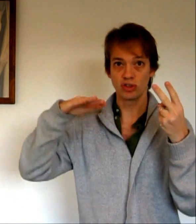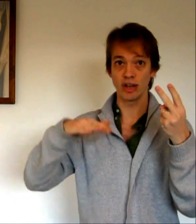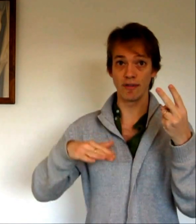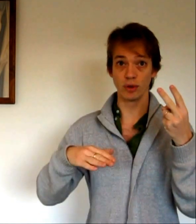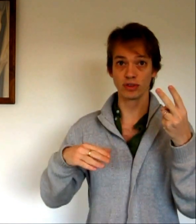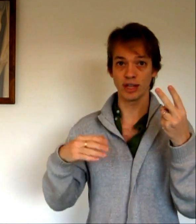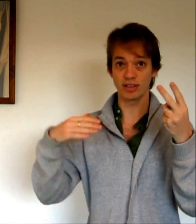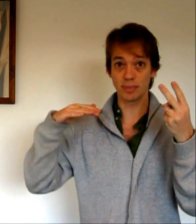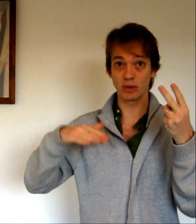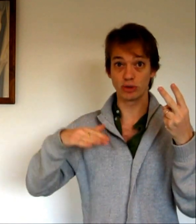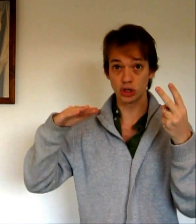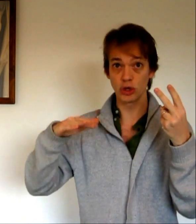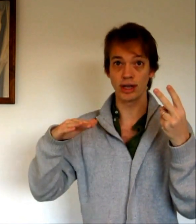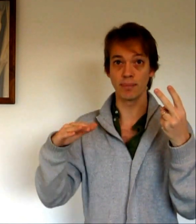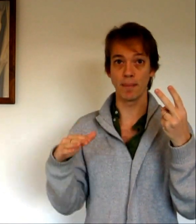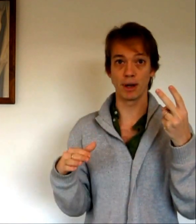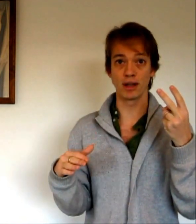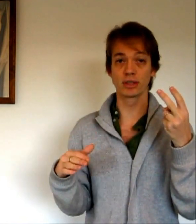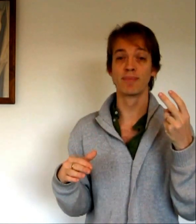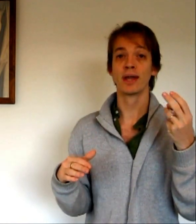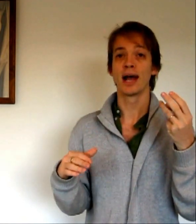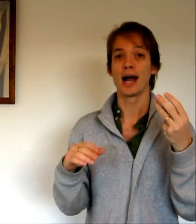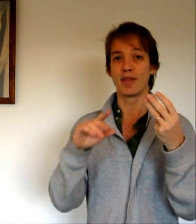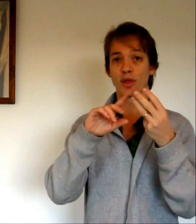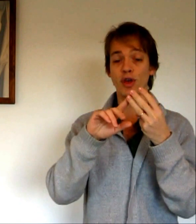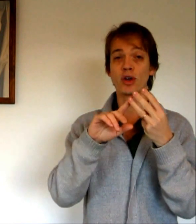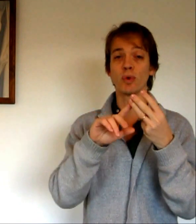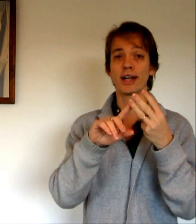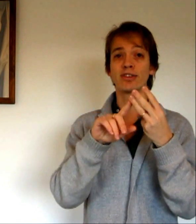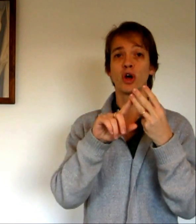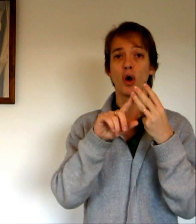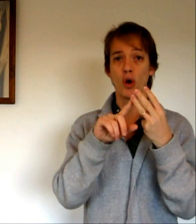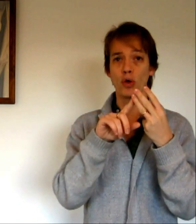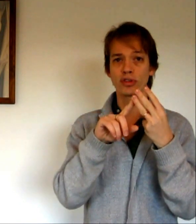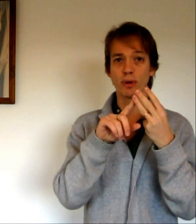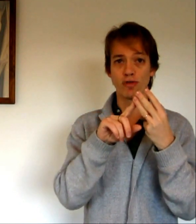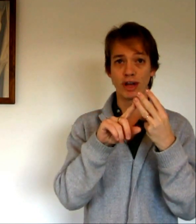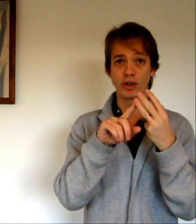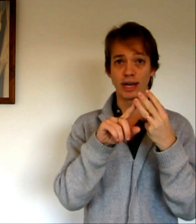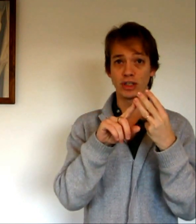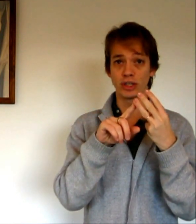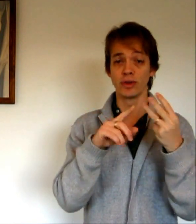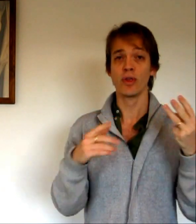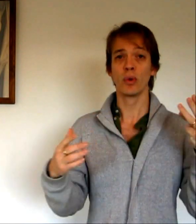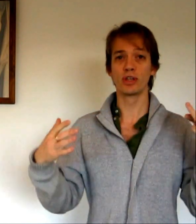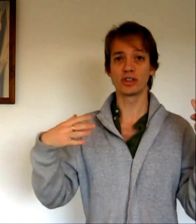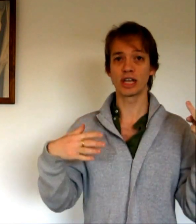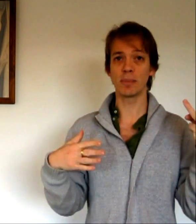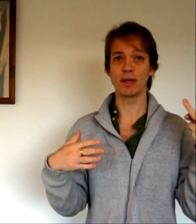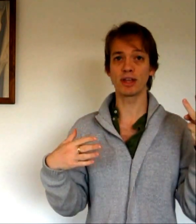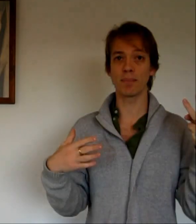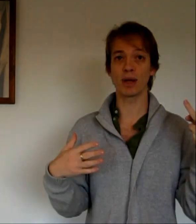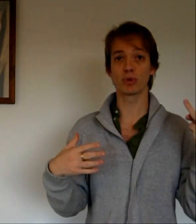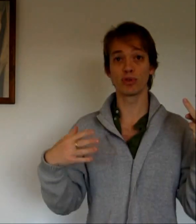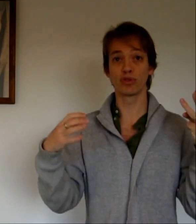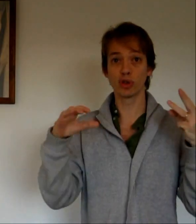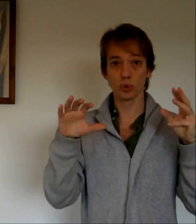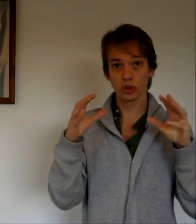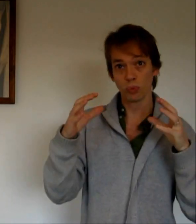levels that's the amount of sugar in my blood and the third one is osmoregulation which is keeping the amount of salt and